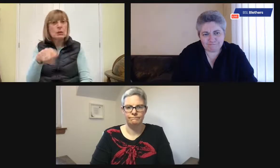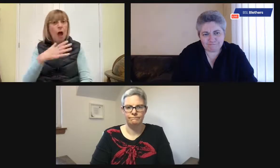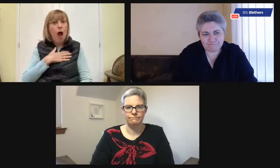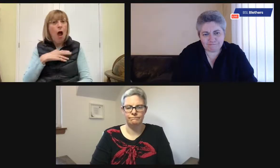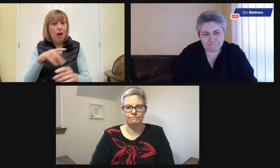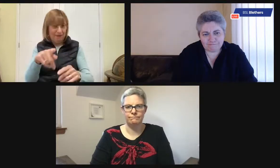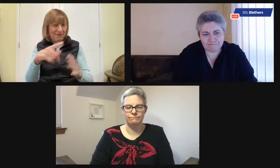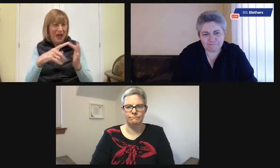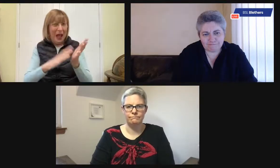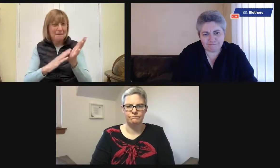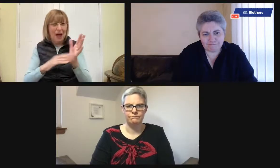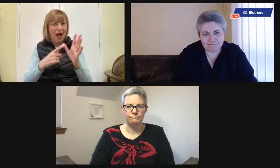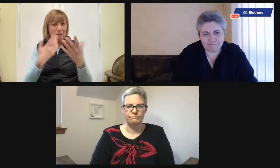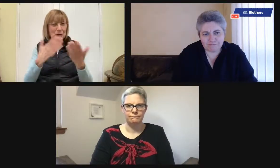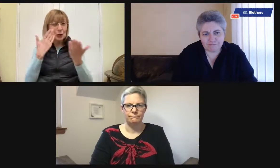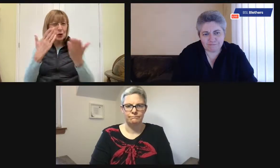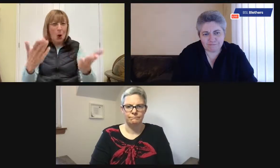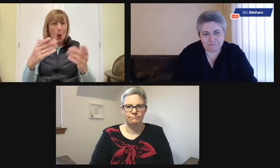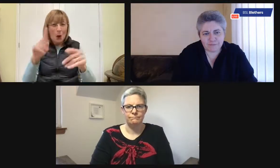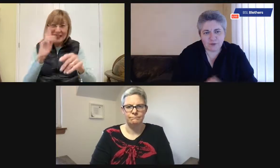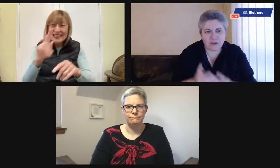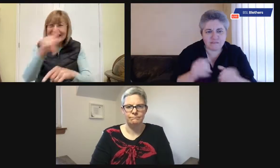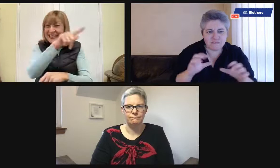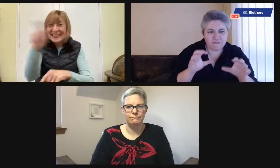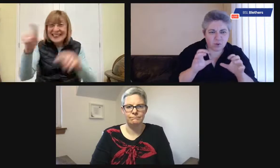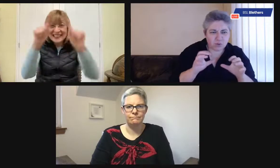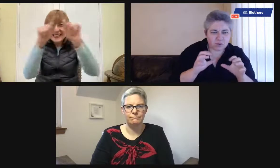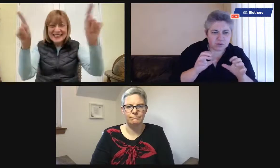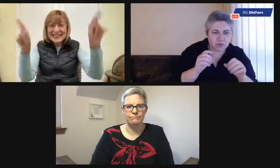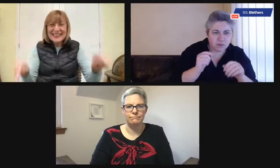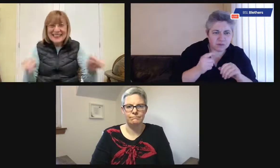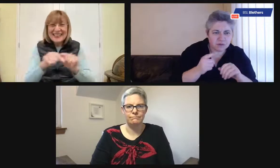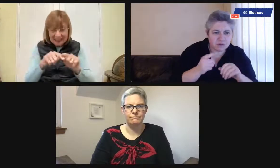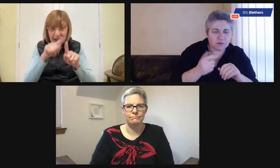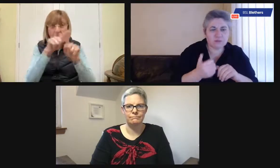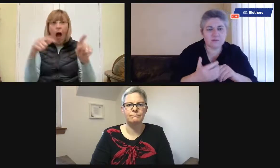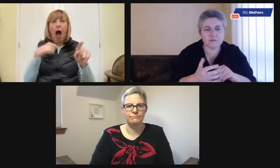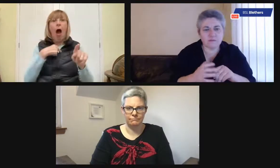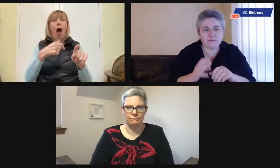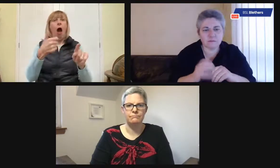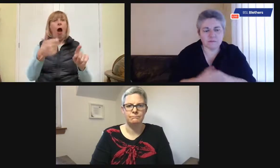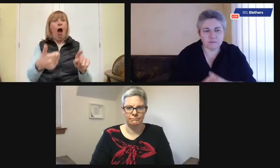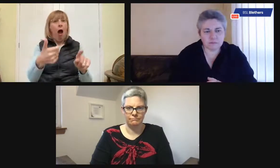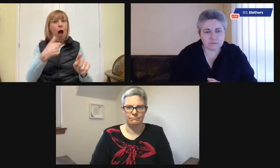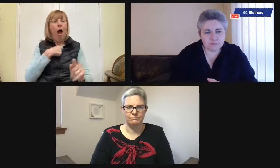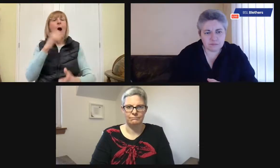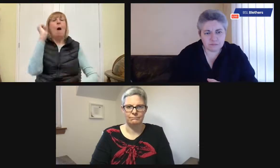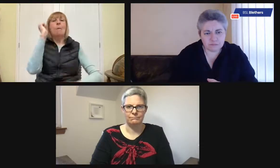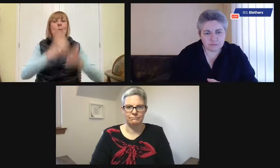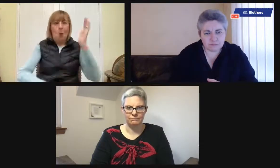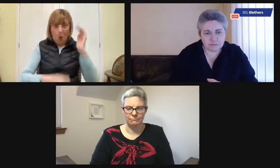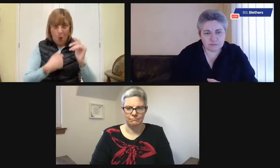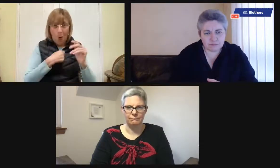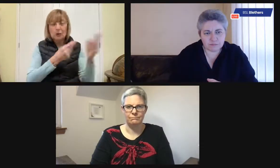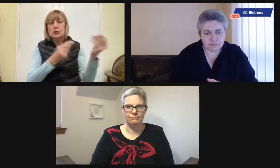So after some research, we found the kind of thing that Emma has shown with a screen